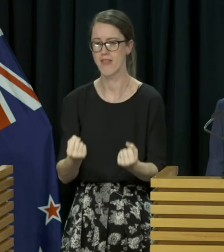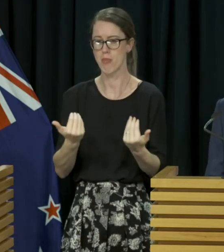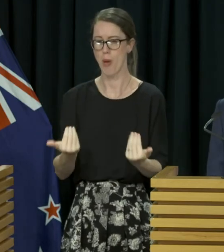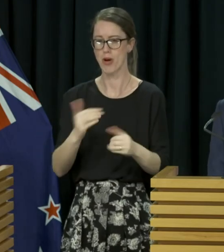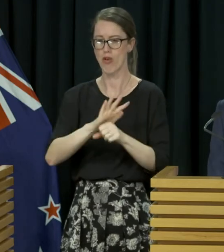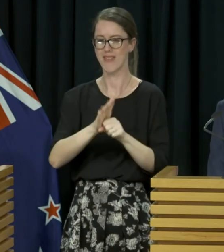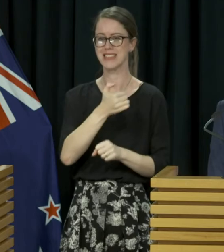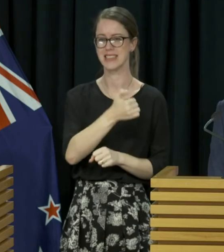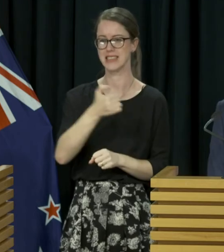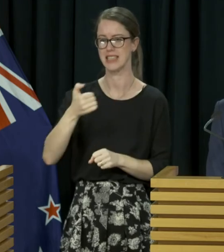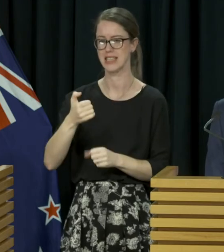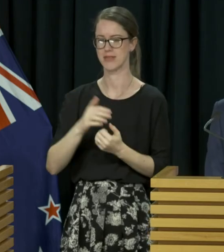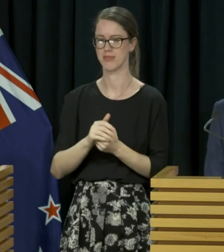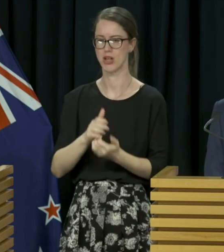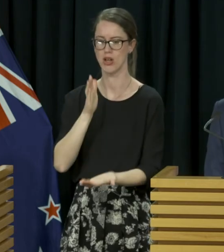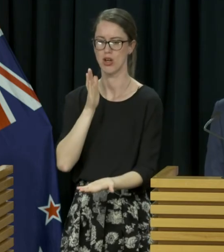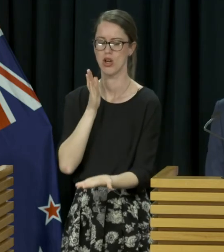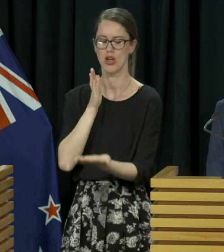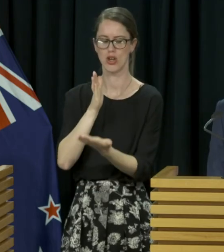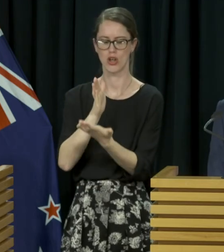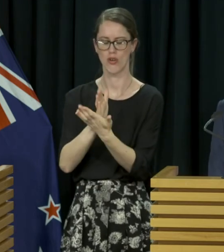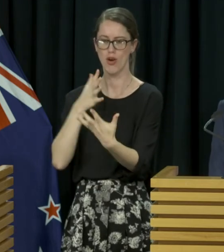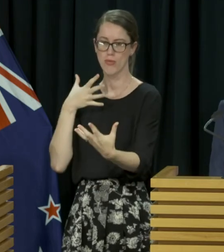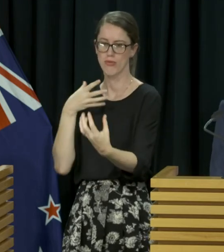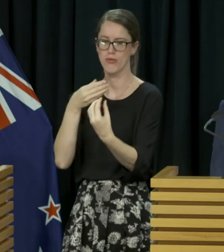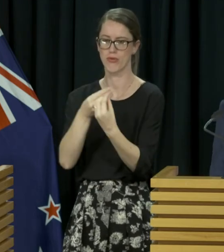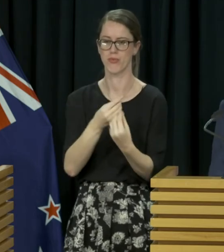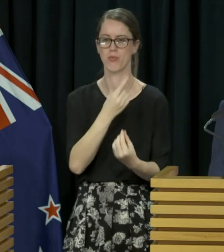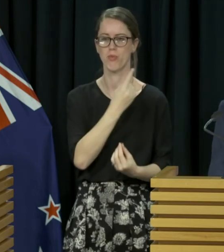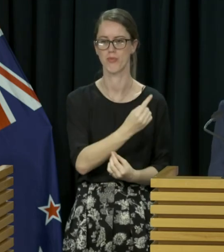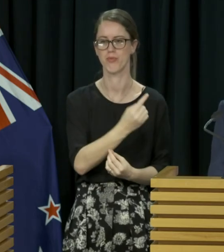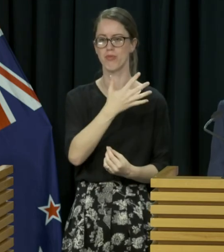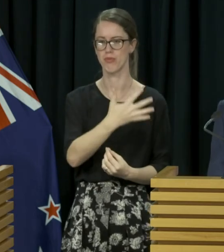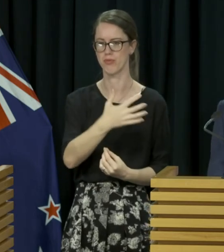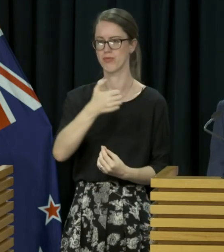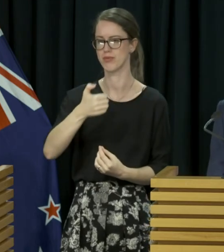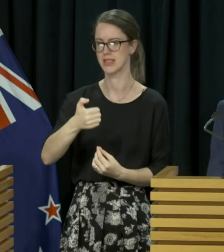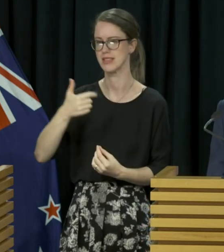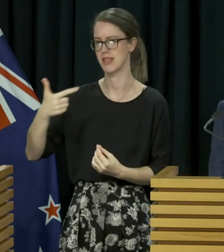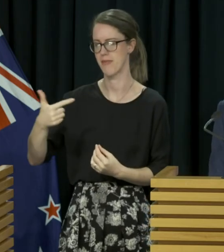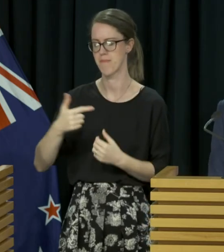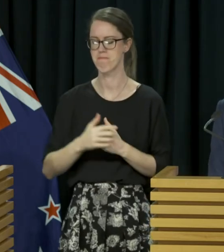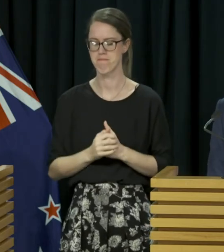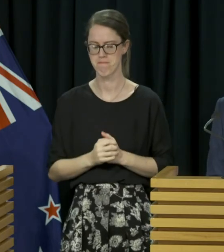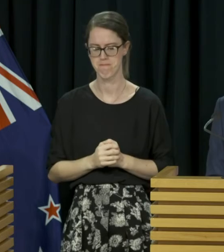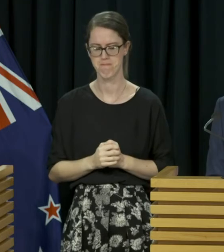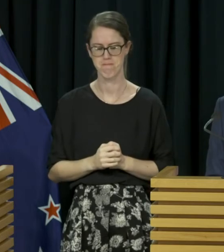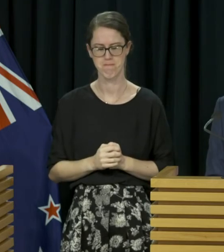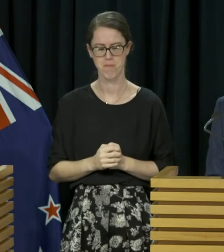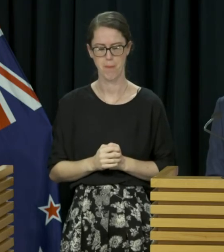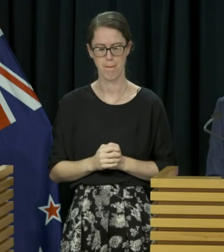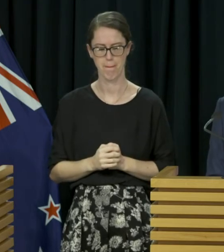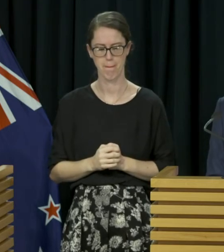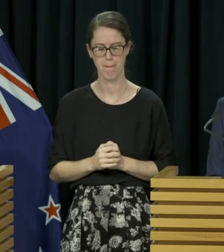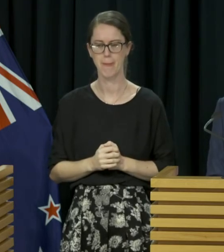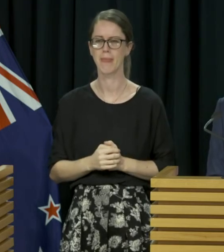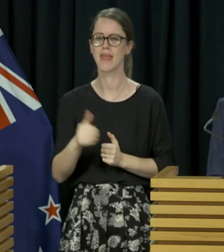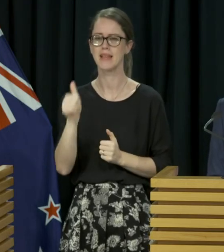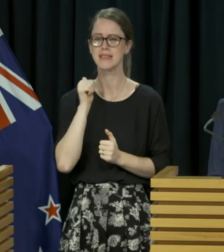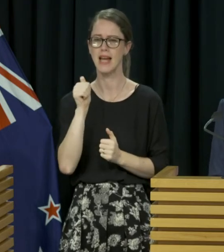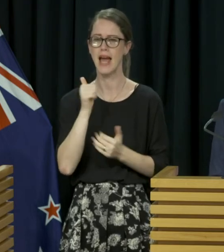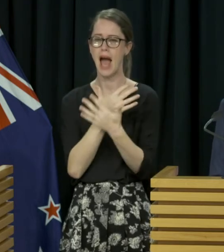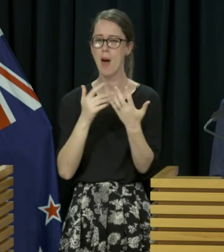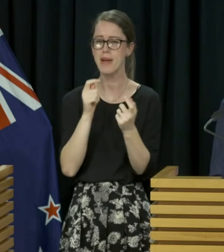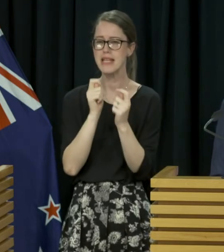and our total number of confirmed cases is 1,567. Yesterday our laboratories